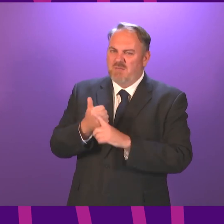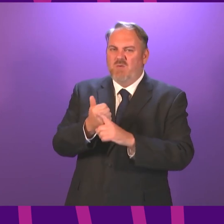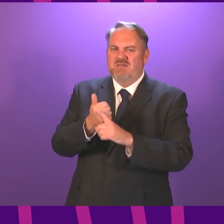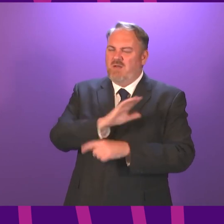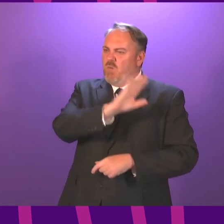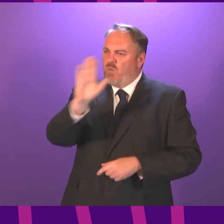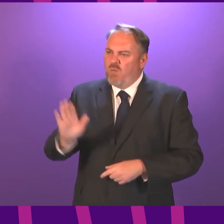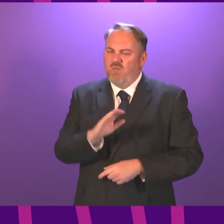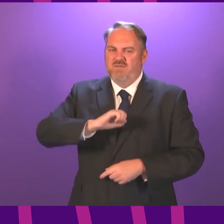just don't think helps